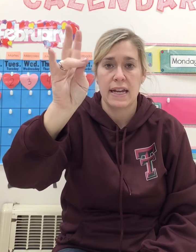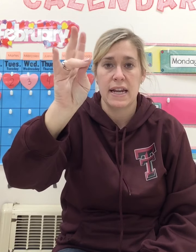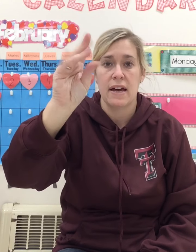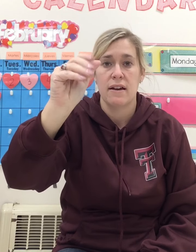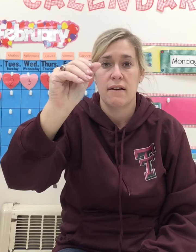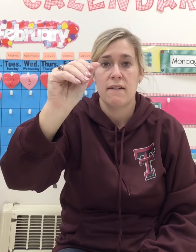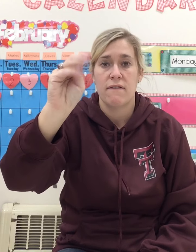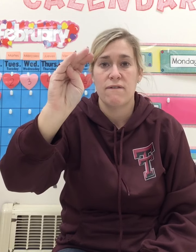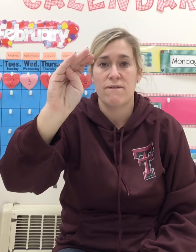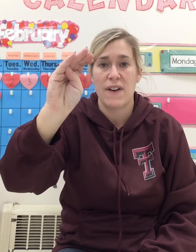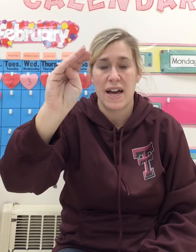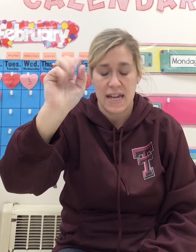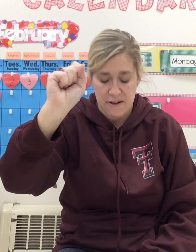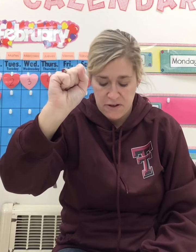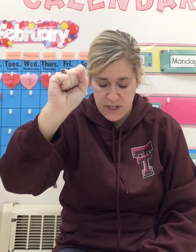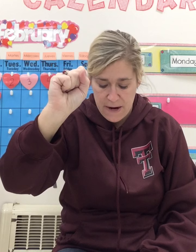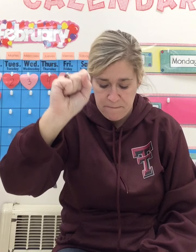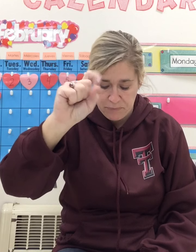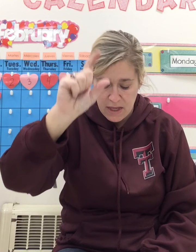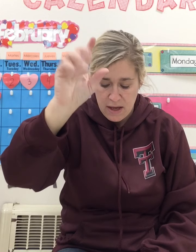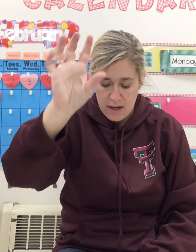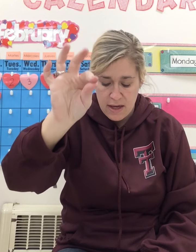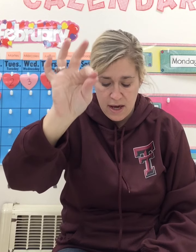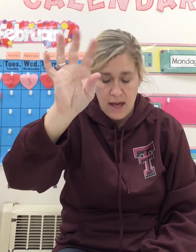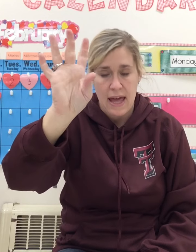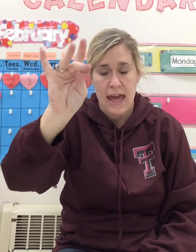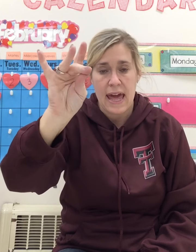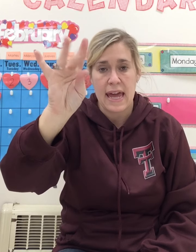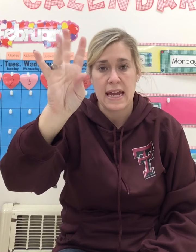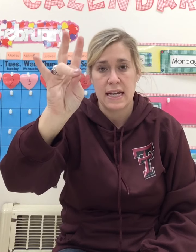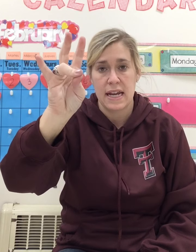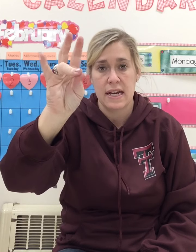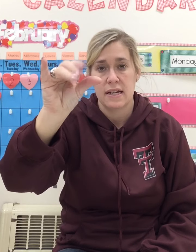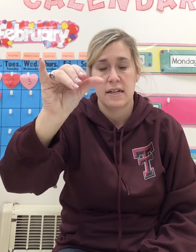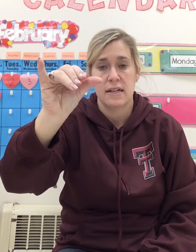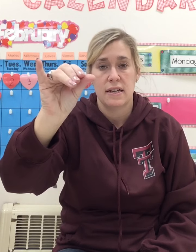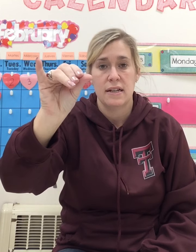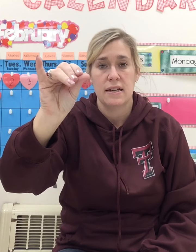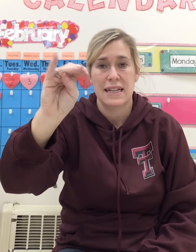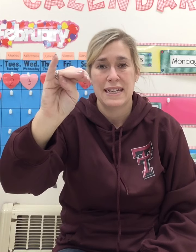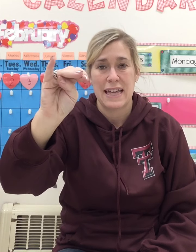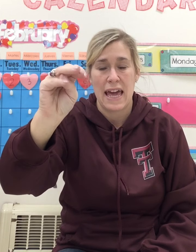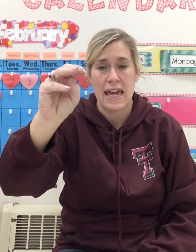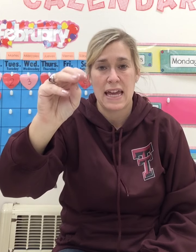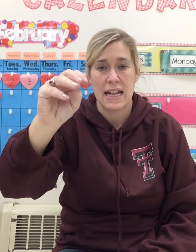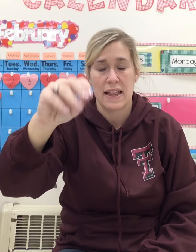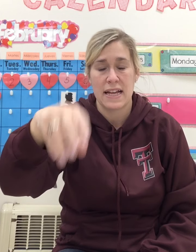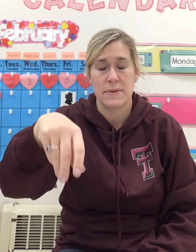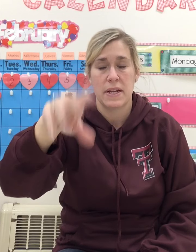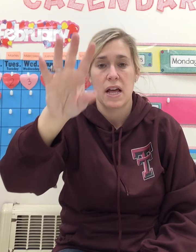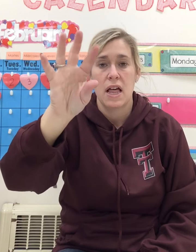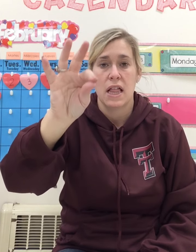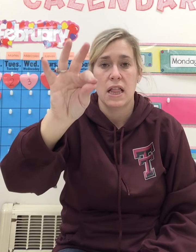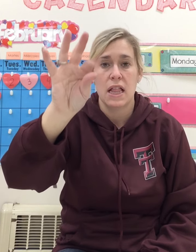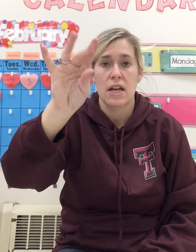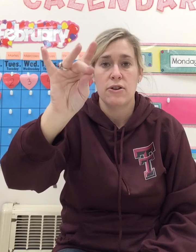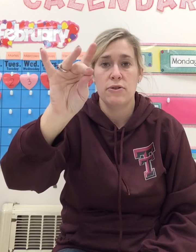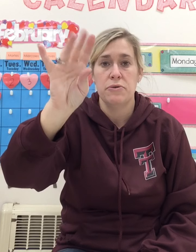-N. Fine. Good job. K-A-N. K-A-A-N. And last one. L-U